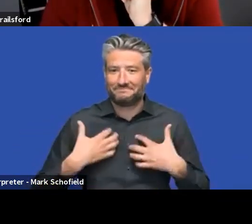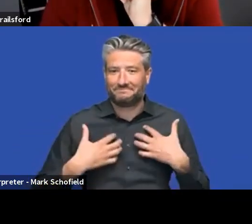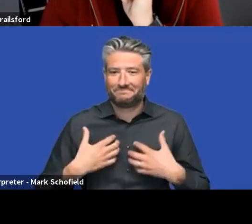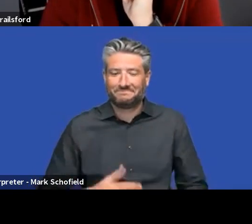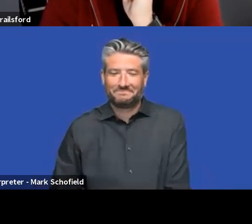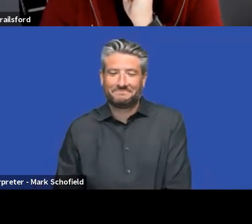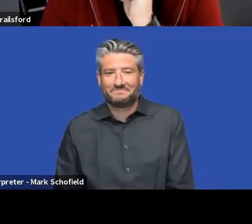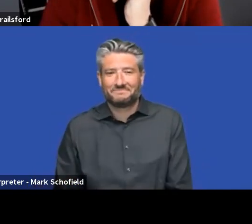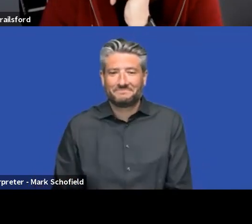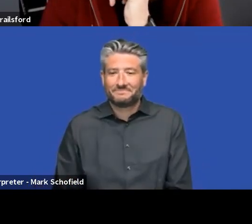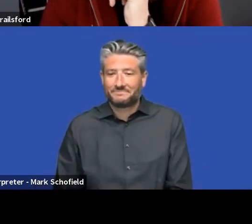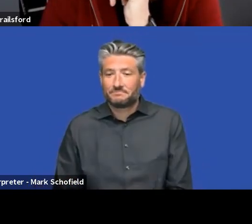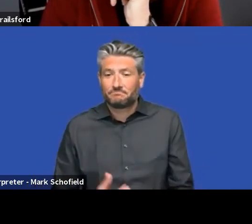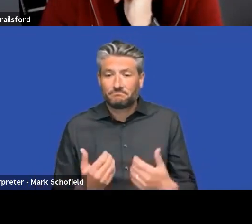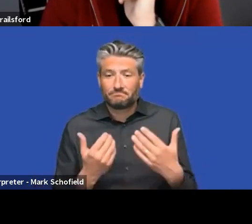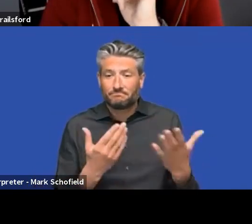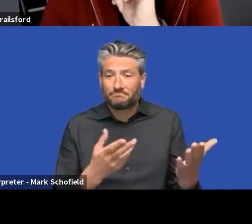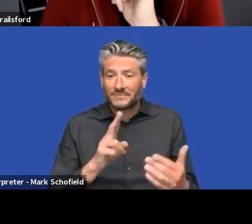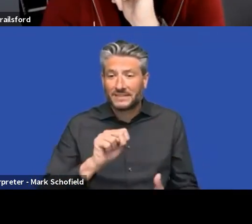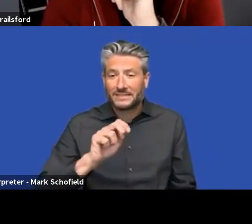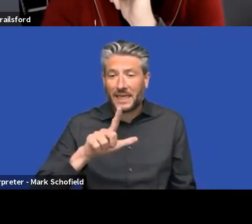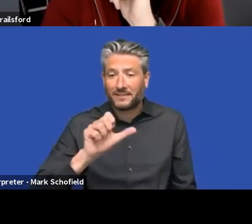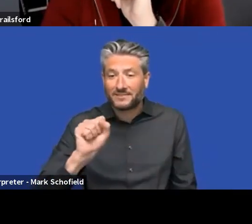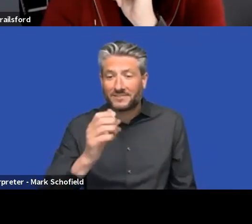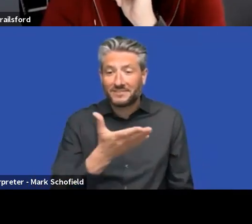Niels? Yeah. Yeah. Oh, that's no,